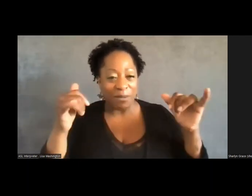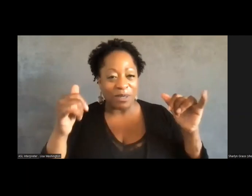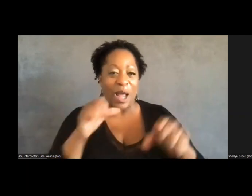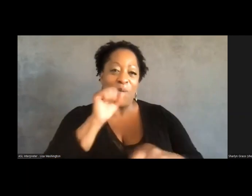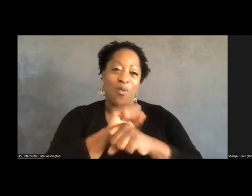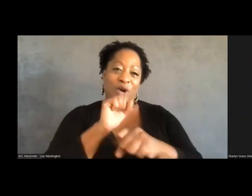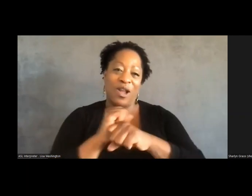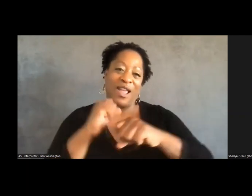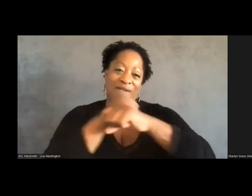campaign.